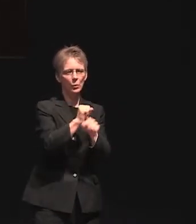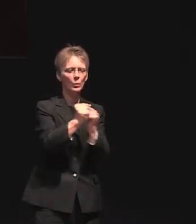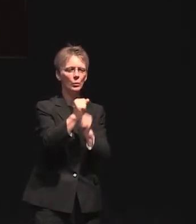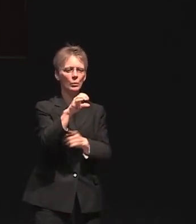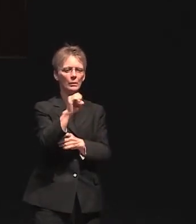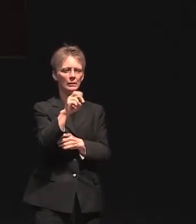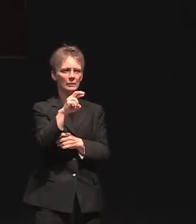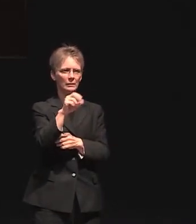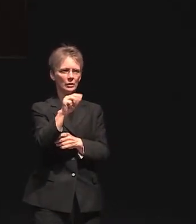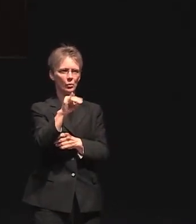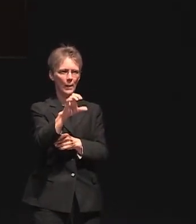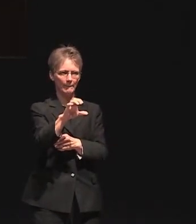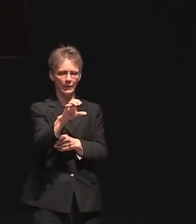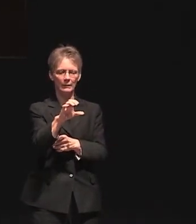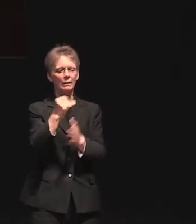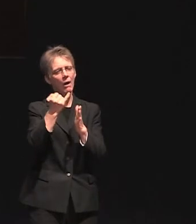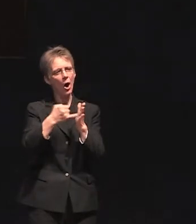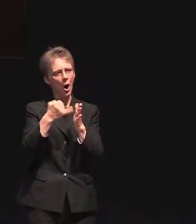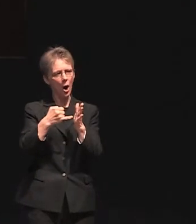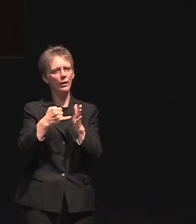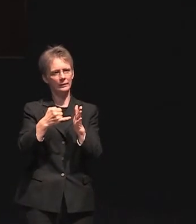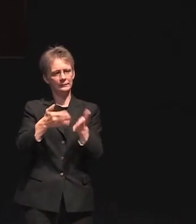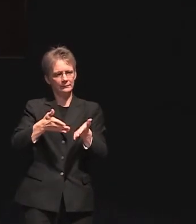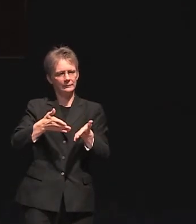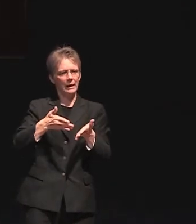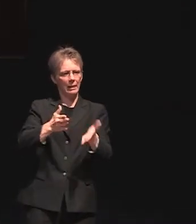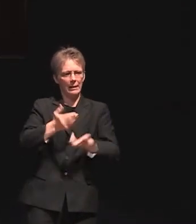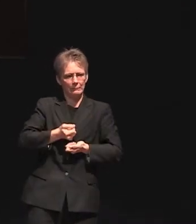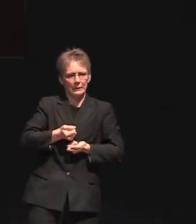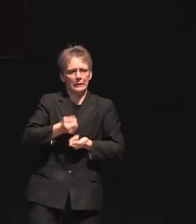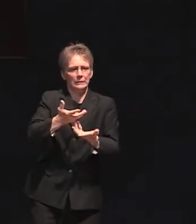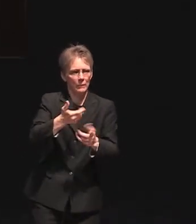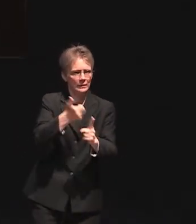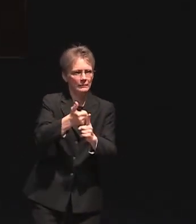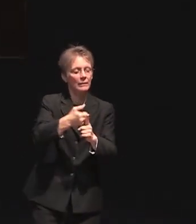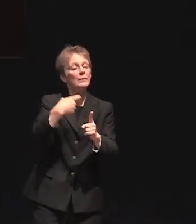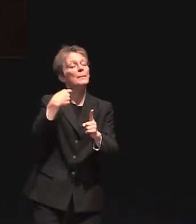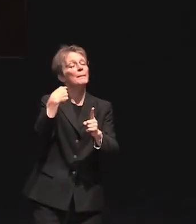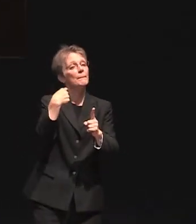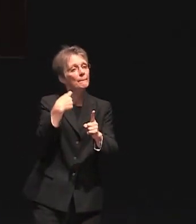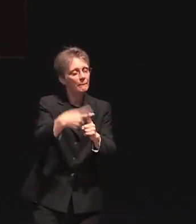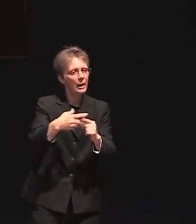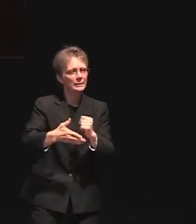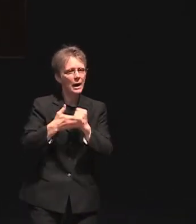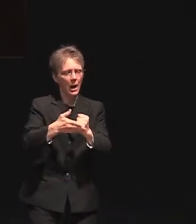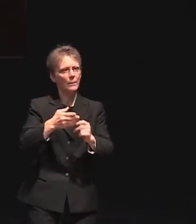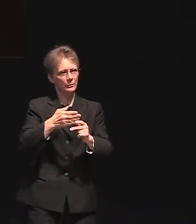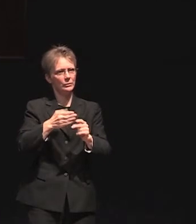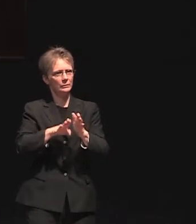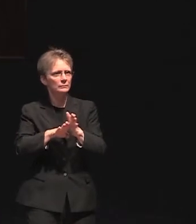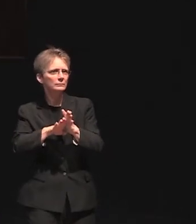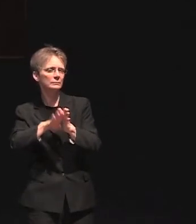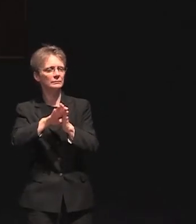art was a way both to express himself but also it really helped him to keep the kind of discipline and focus that he also